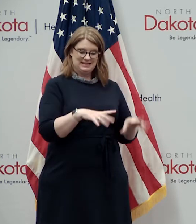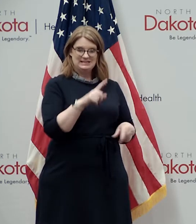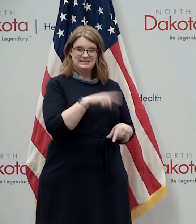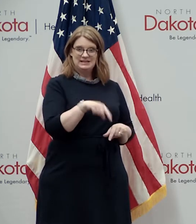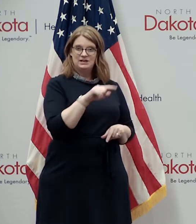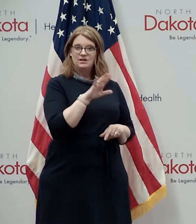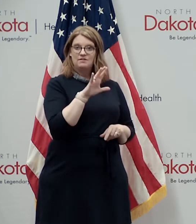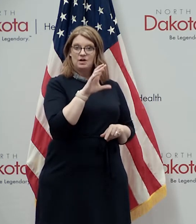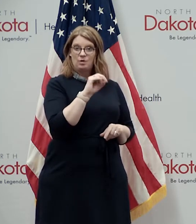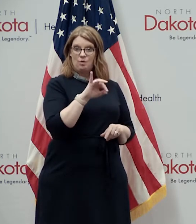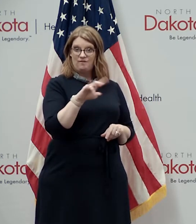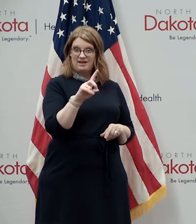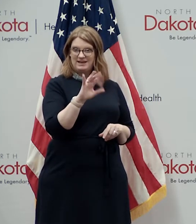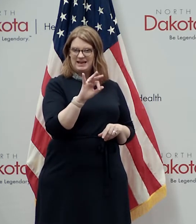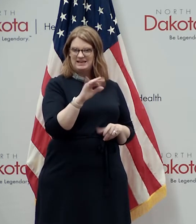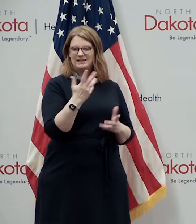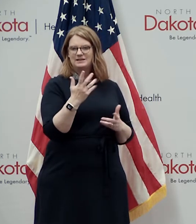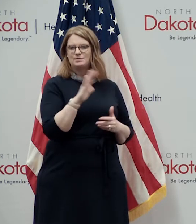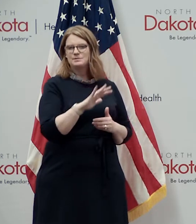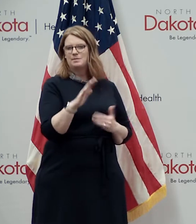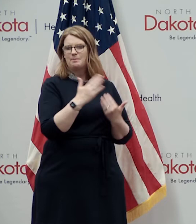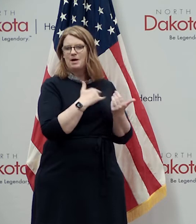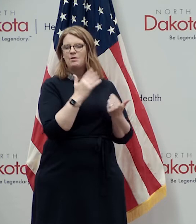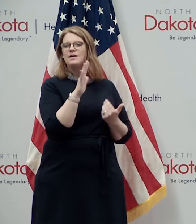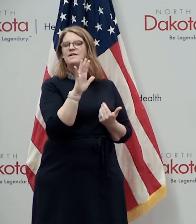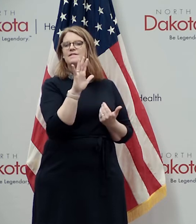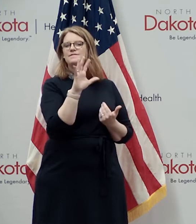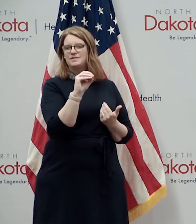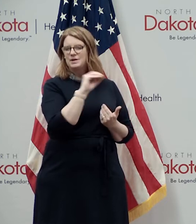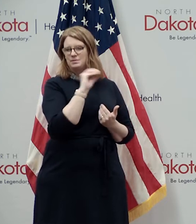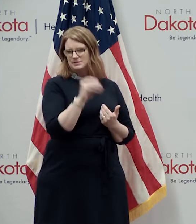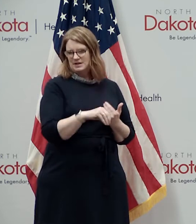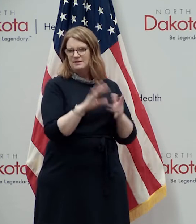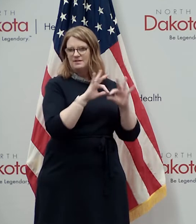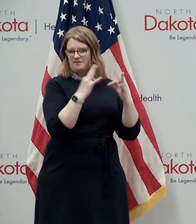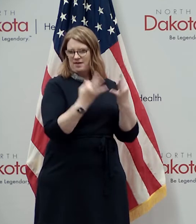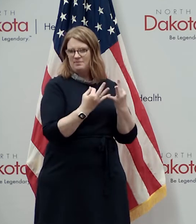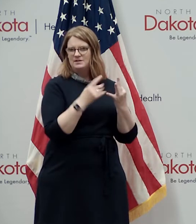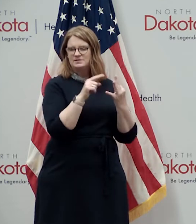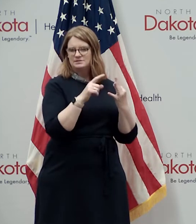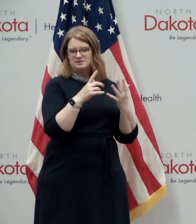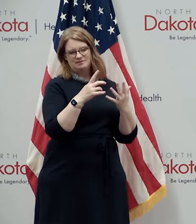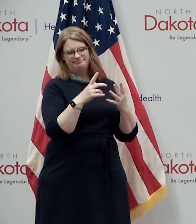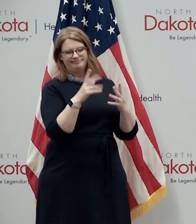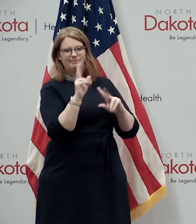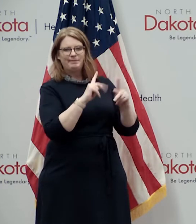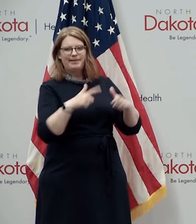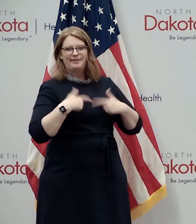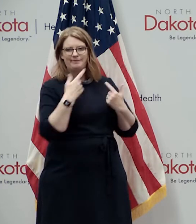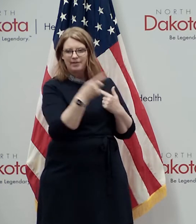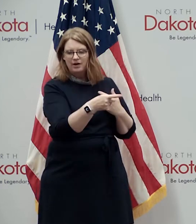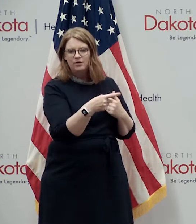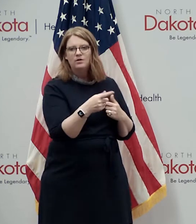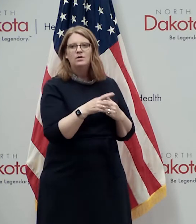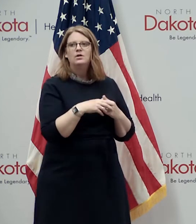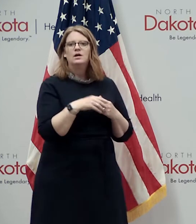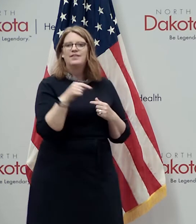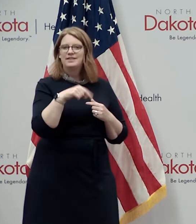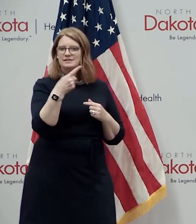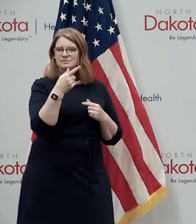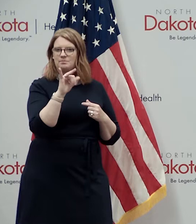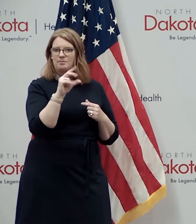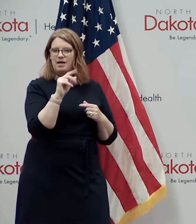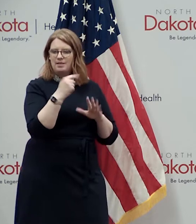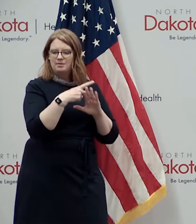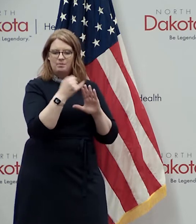covid 19 that represented about 50 of the families of the residents as a part of this pilot project those who had